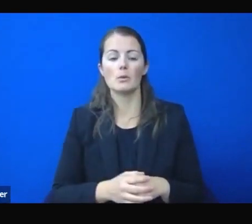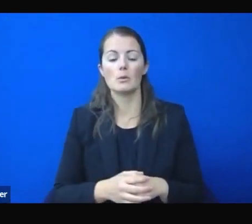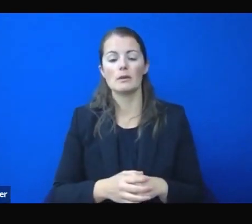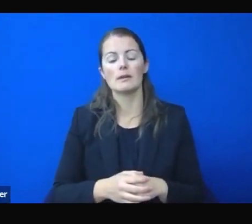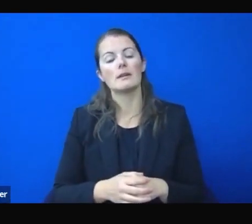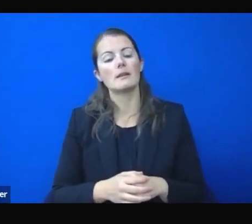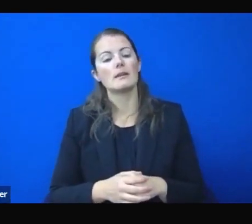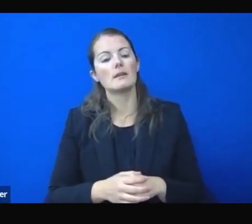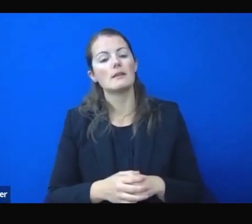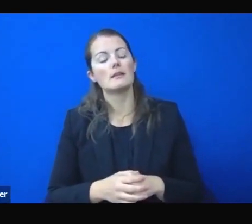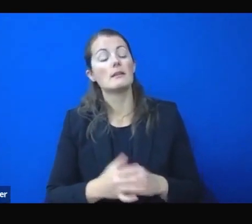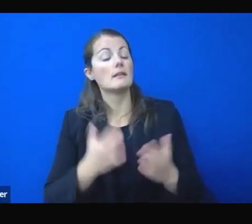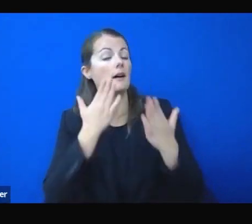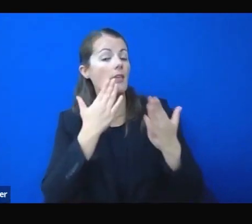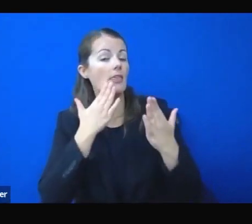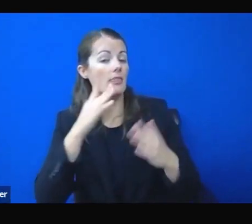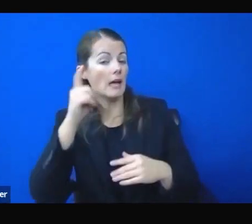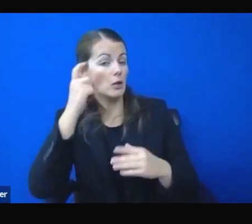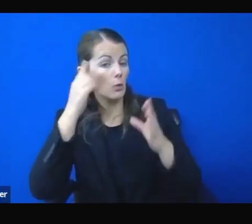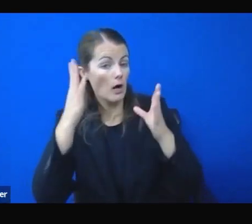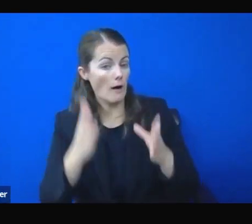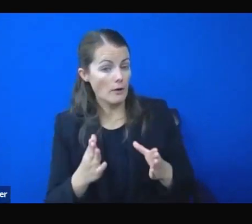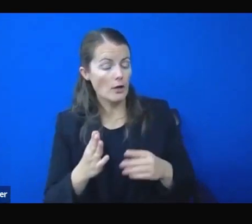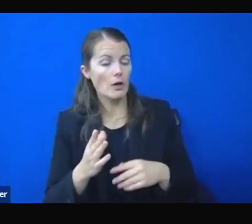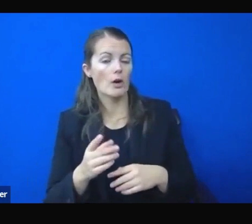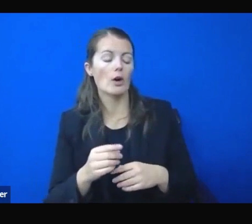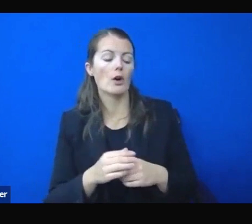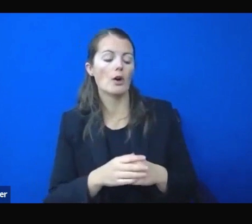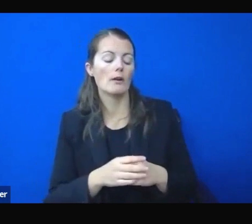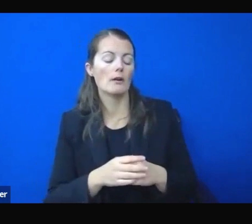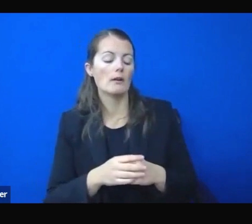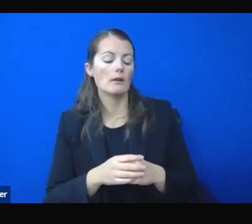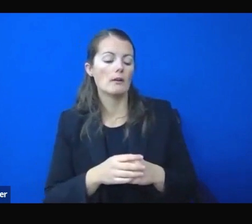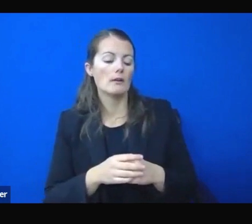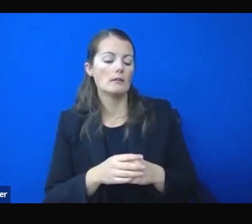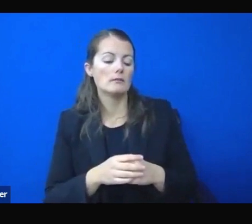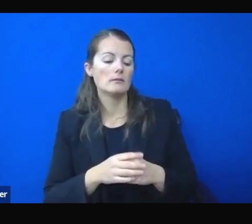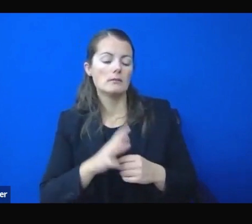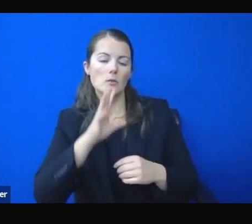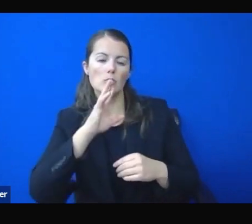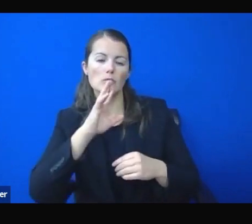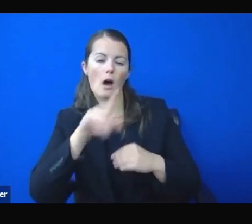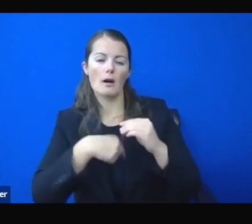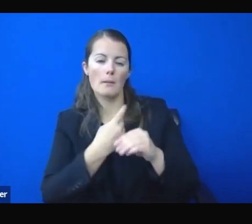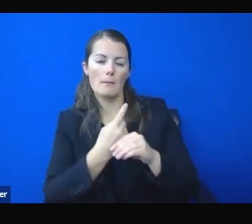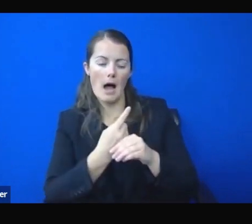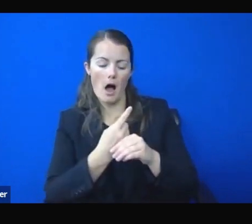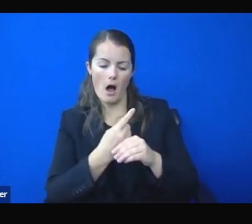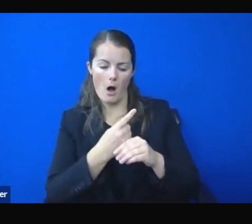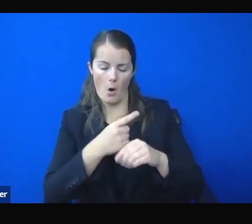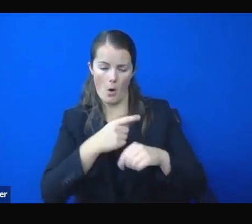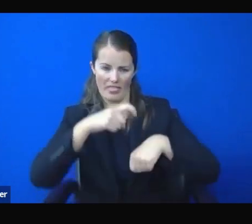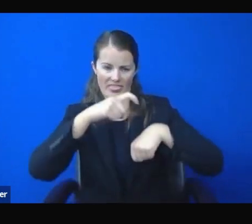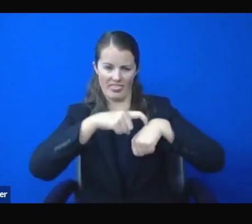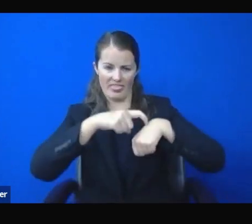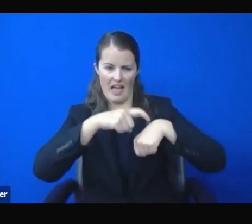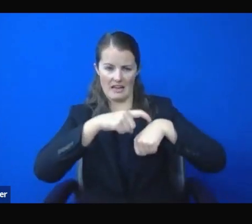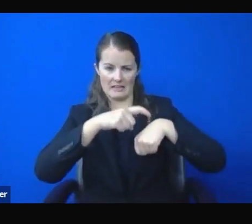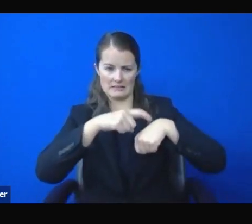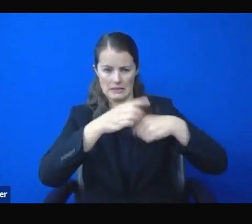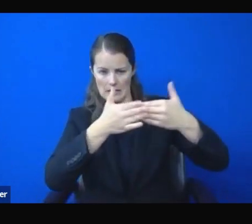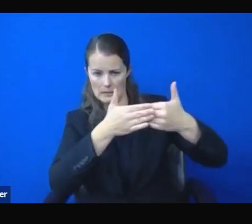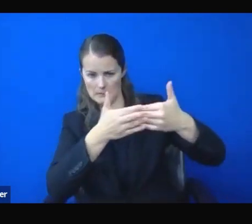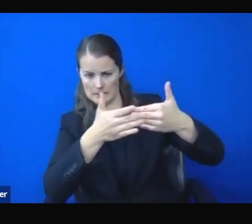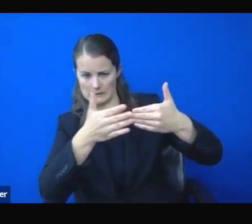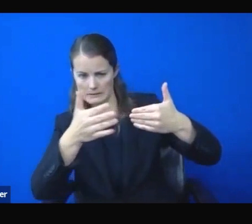Hi, Governor. Thanks for doing this. When you talk about a bridge, how long do you anticipate the bridge being? I assume we don't know exactly, but should businesses